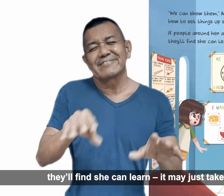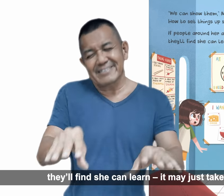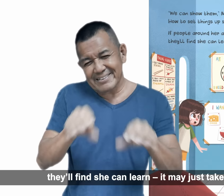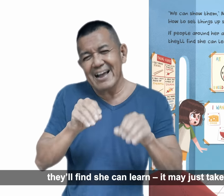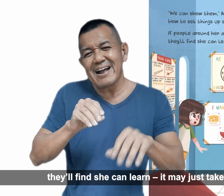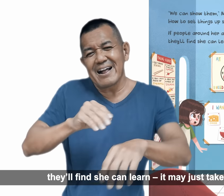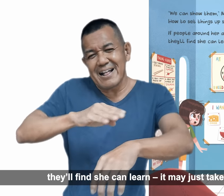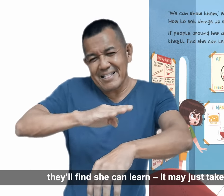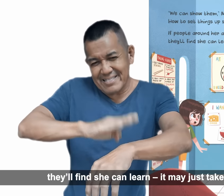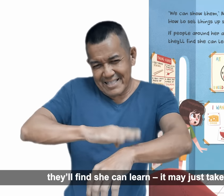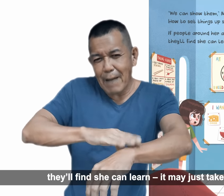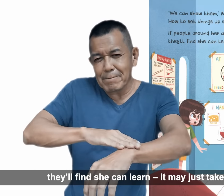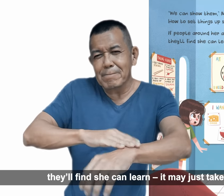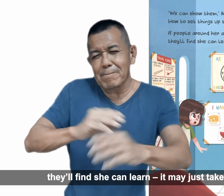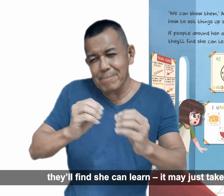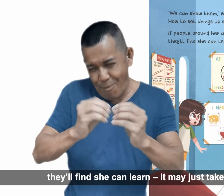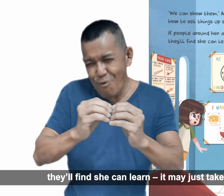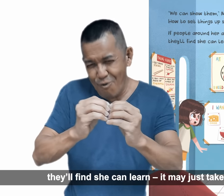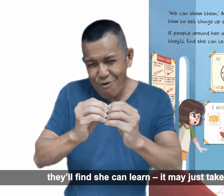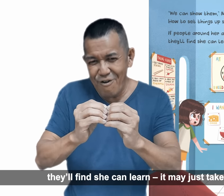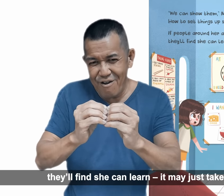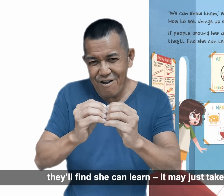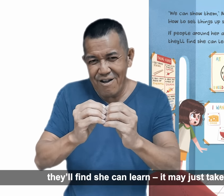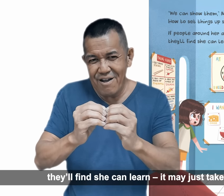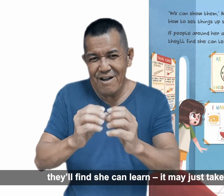It may just take more time.